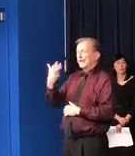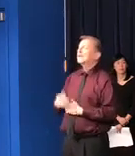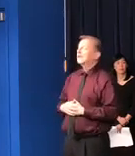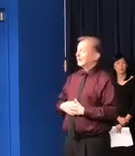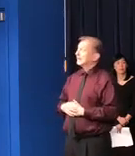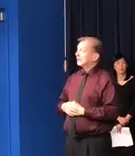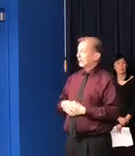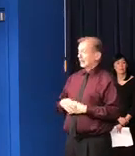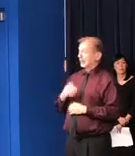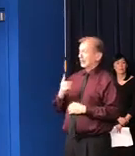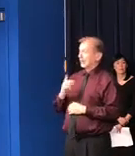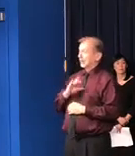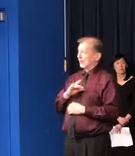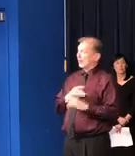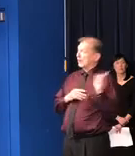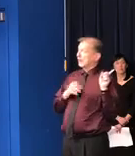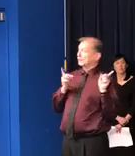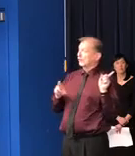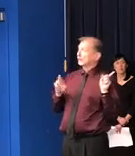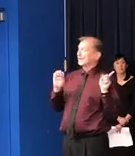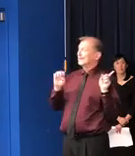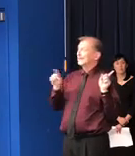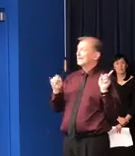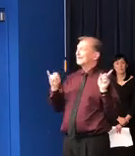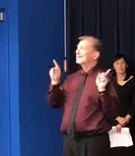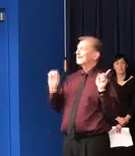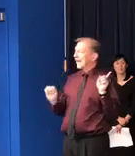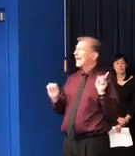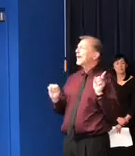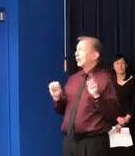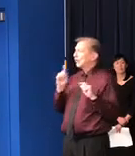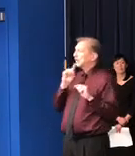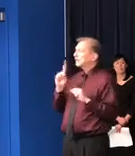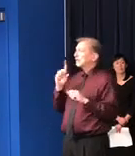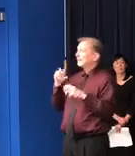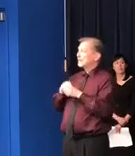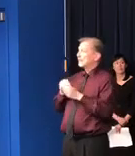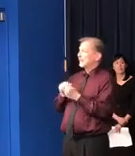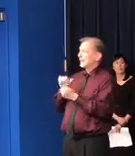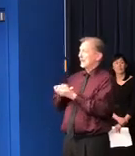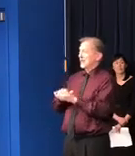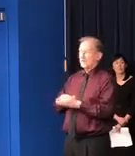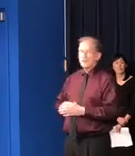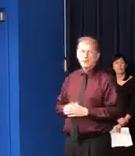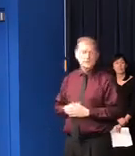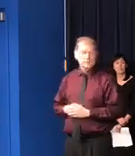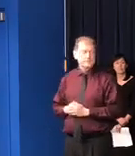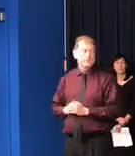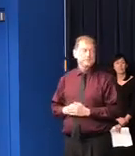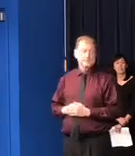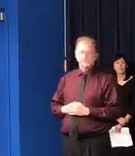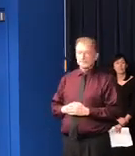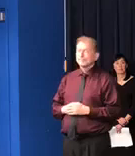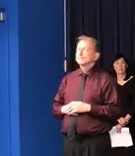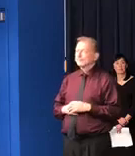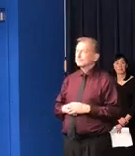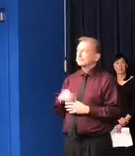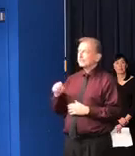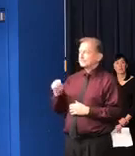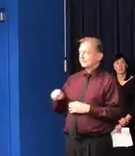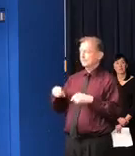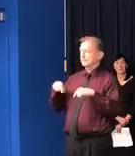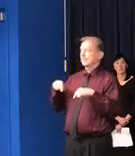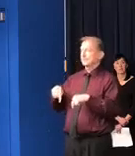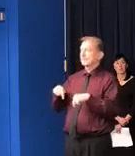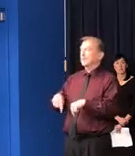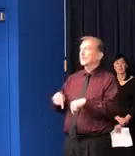And Dr. Ezeke has been engaged very closely in this issue. So, course, as he mentioned, we were the first public